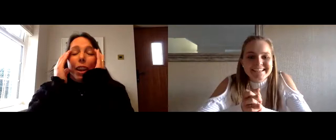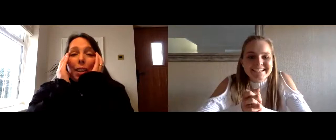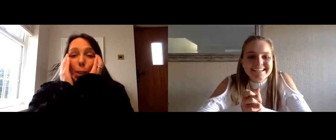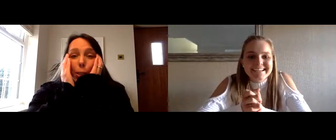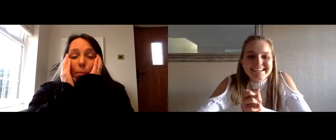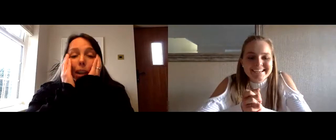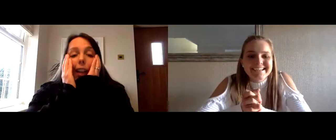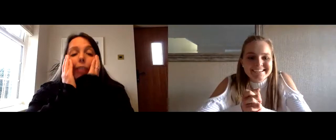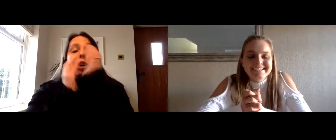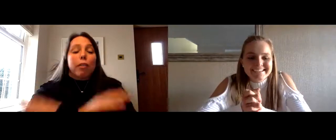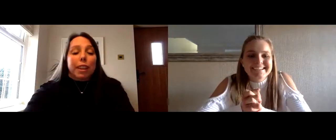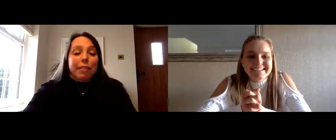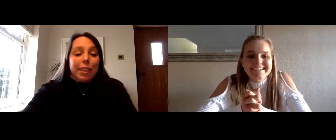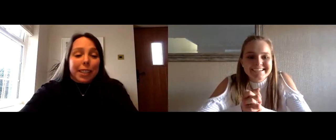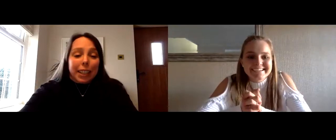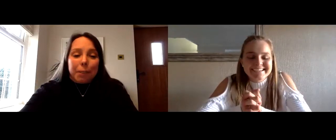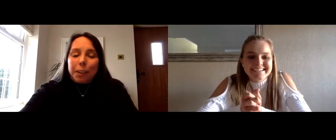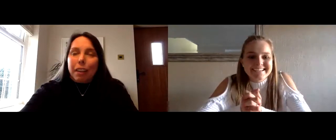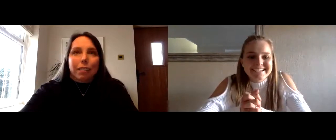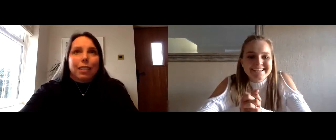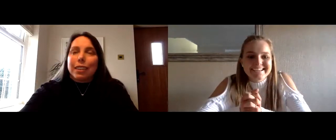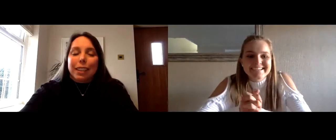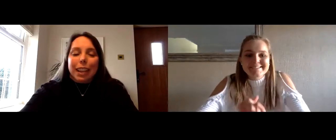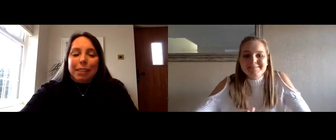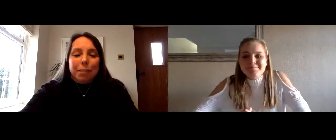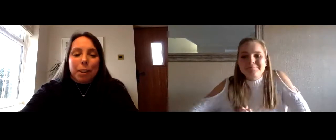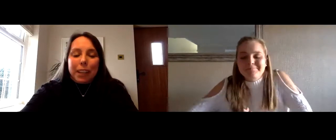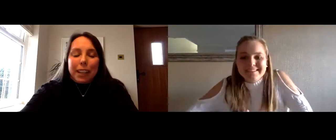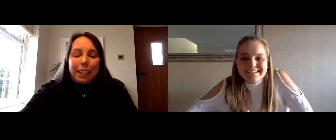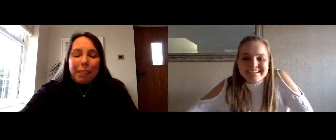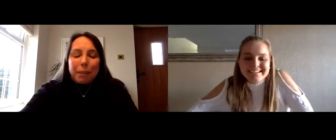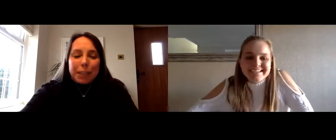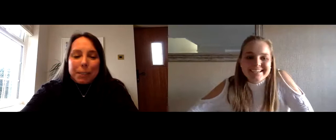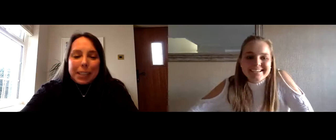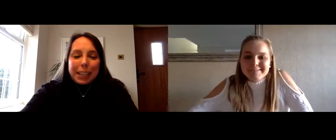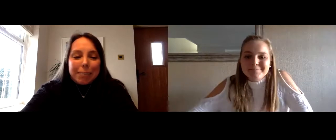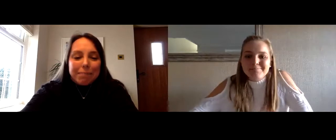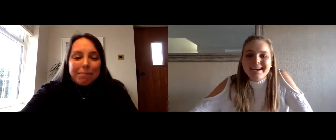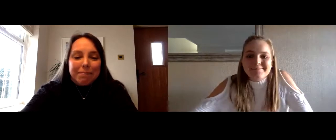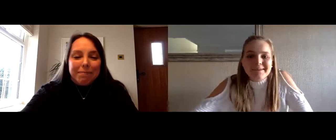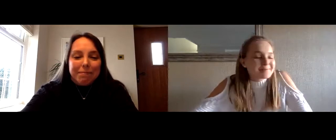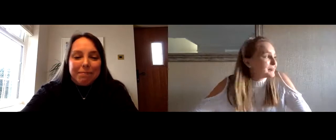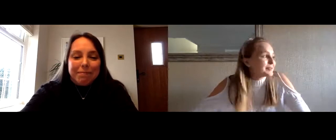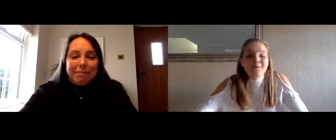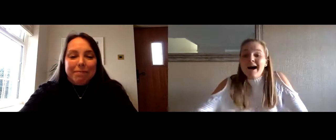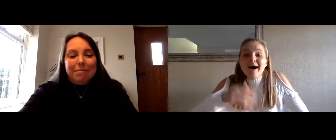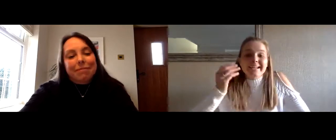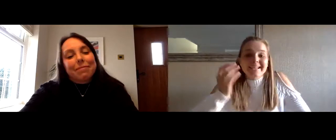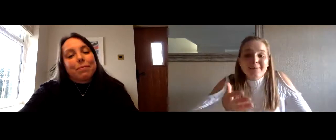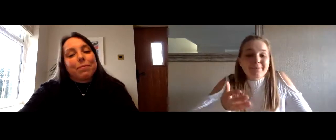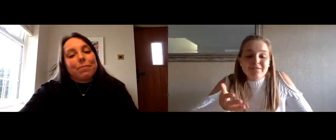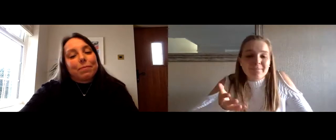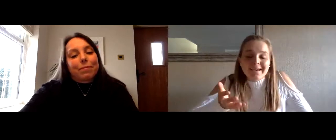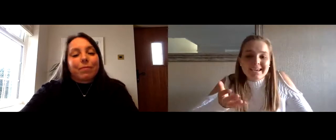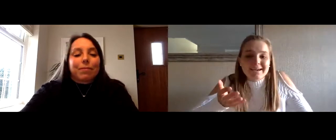and the smell of coffee first thing in the morning well yeah not my not my cup of tea bad bad memories well i